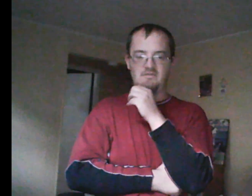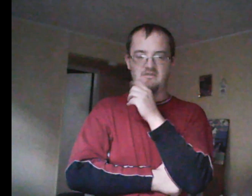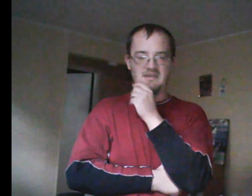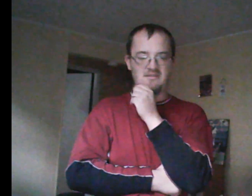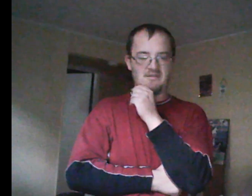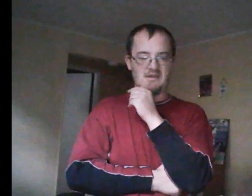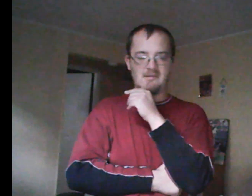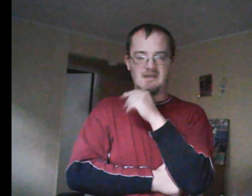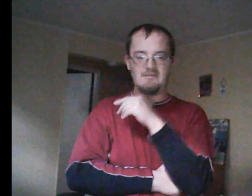glad we came to this.